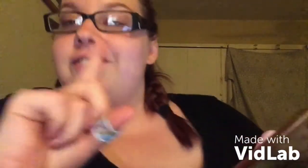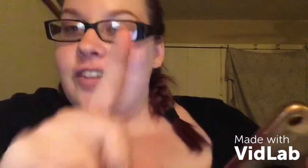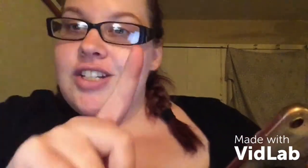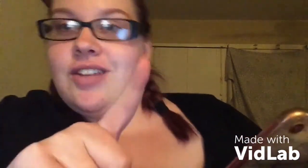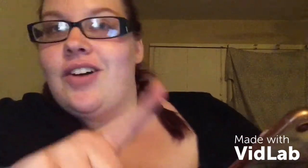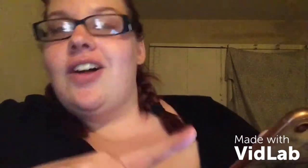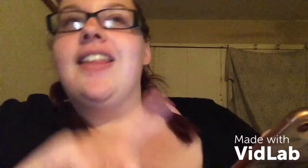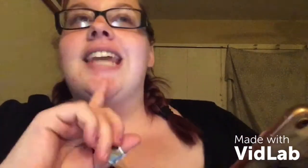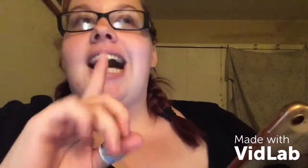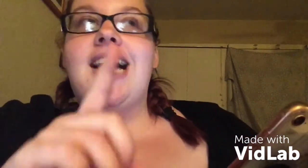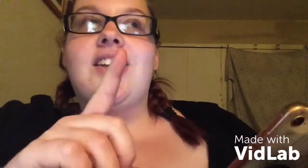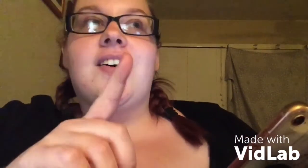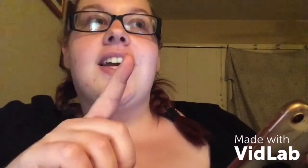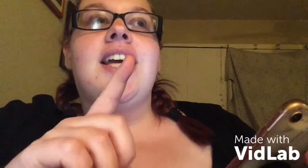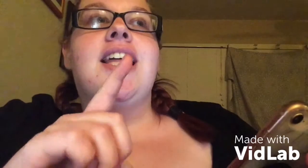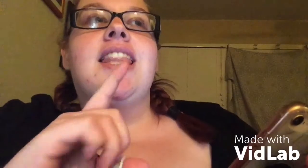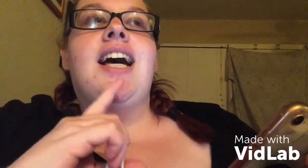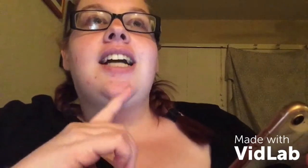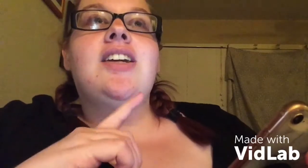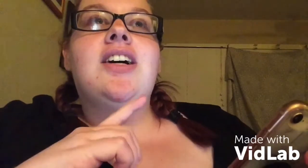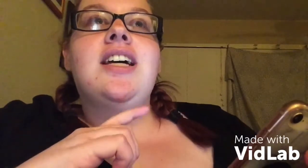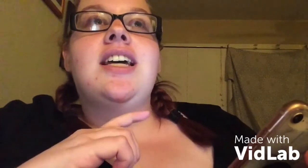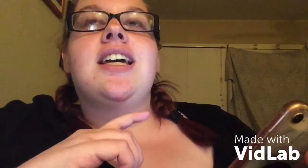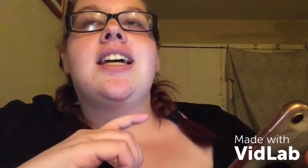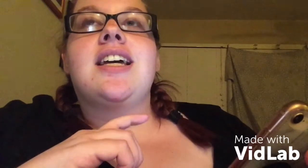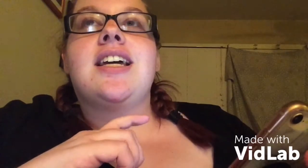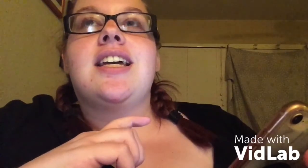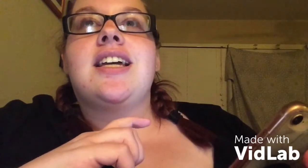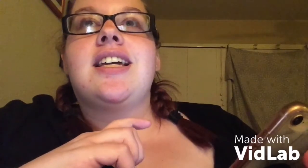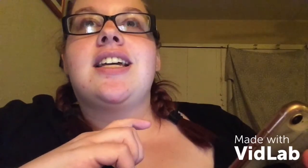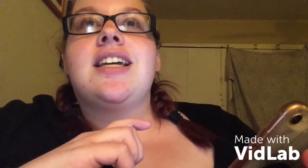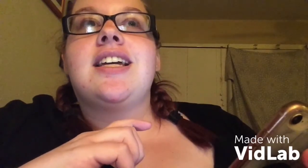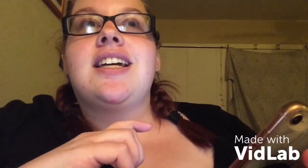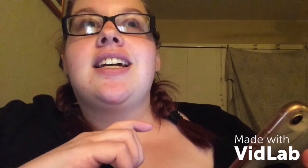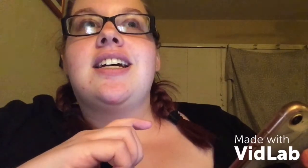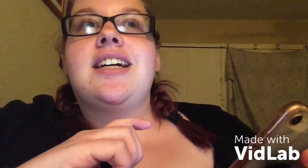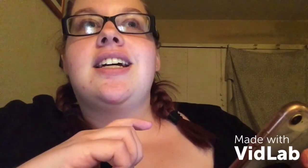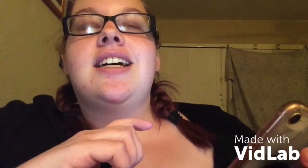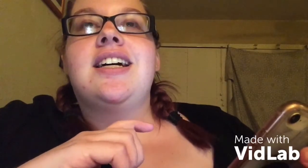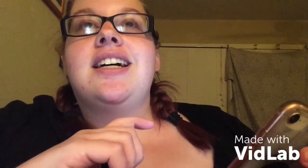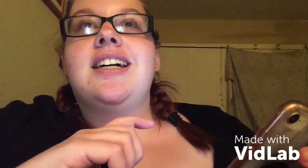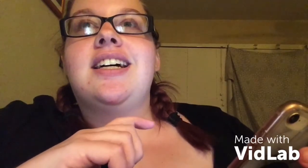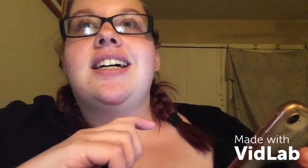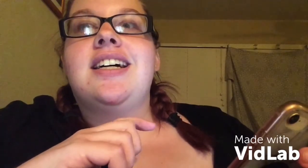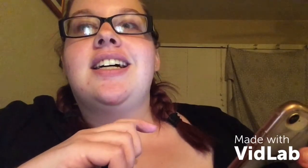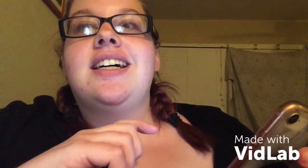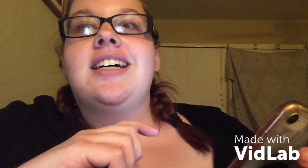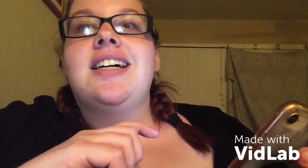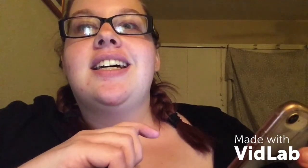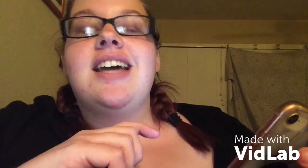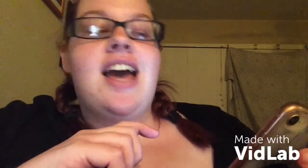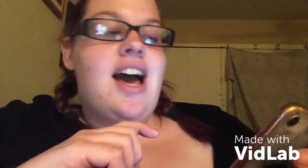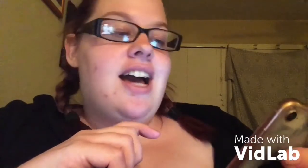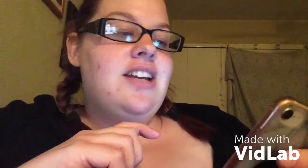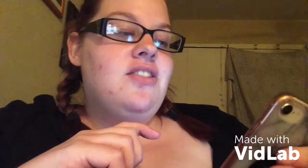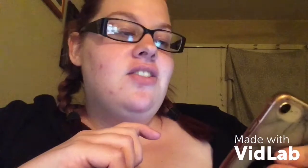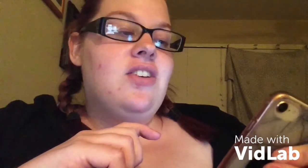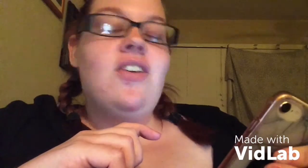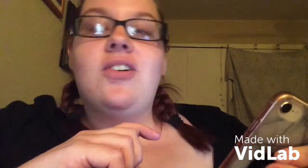First of all, the hot dog, the hot dog, I don't know,